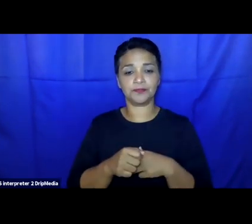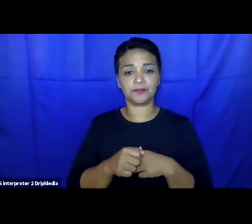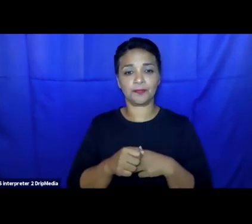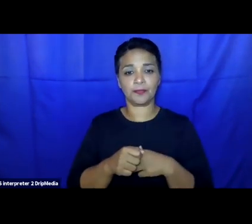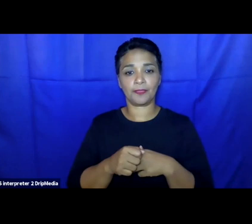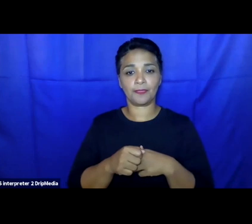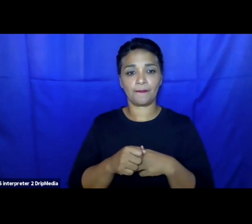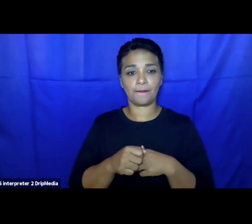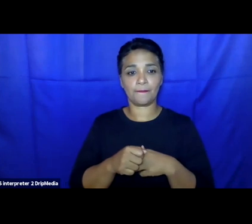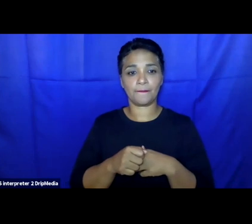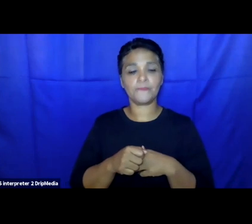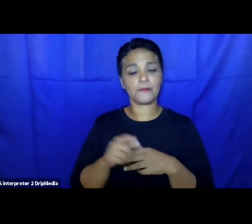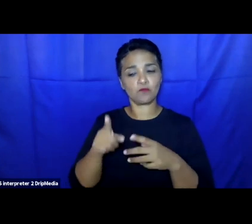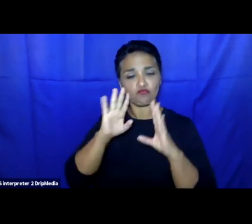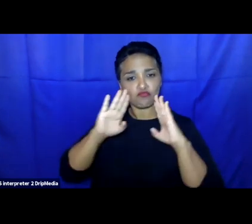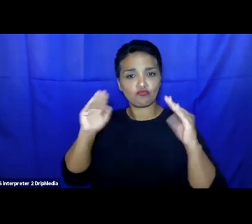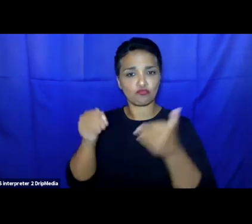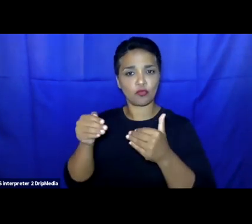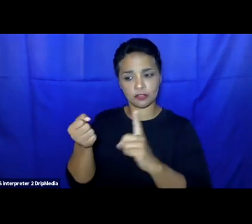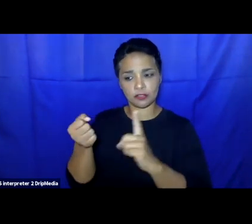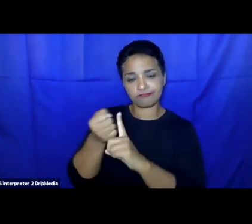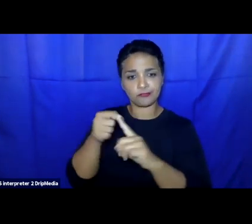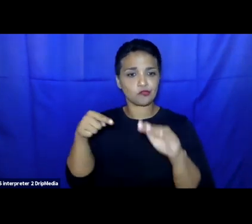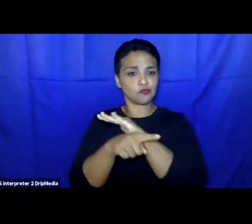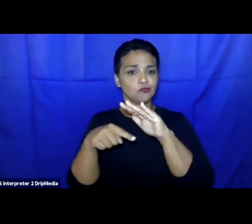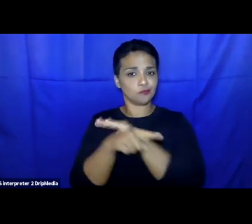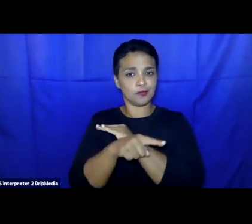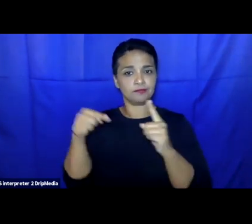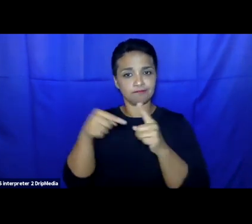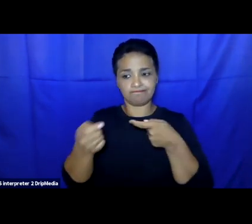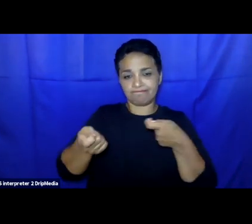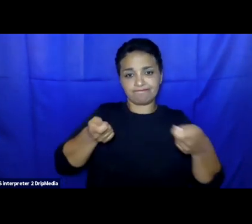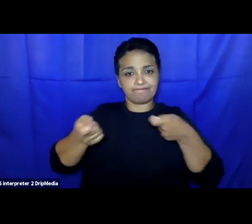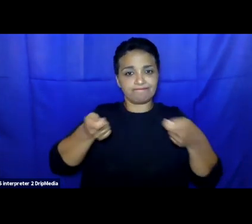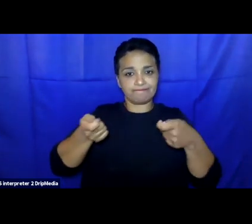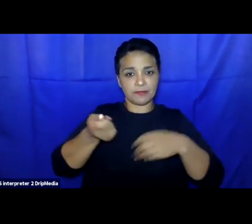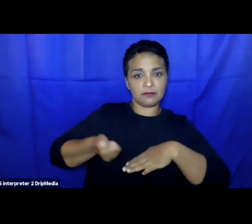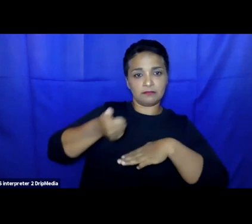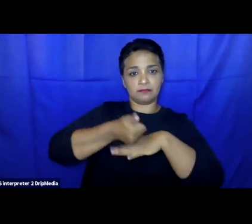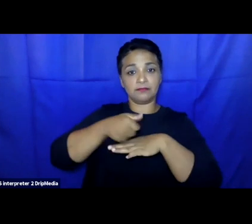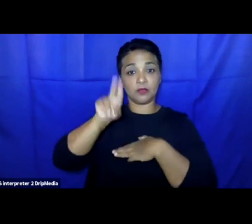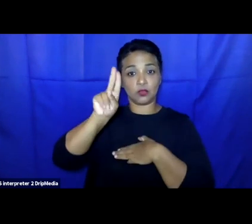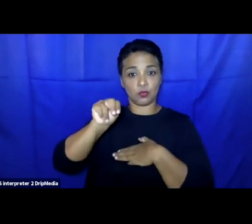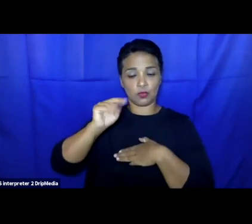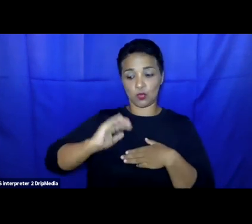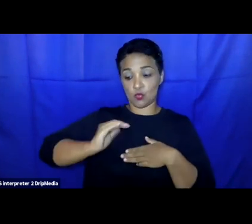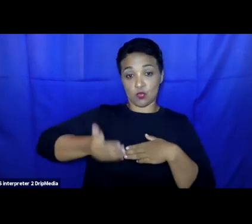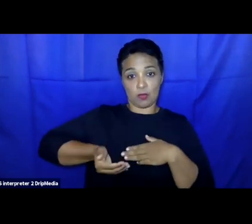of migrants and also, among others, managing director of the organization New Women Connectors. And finally, our last